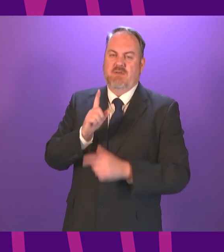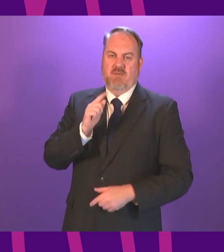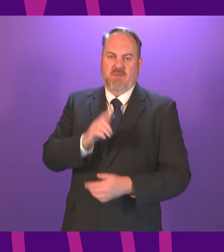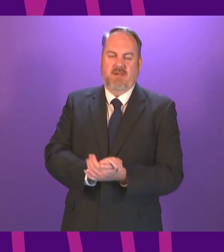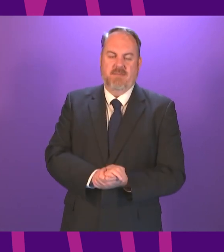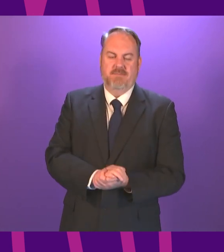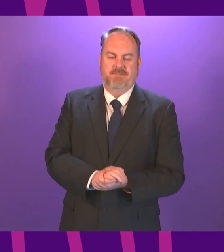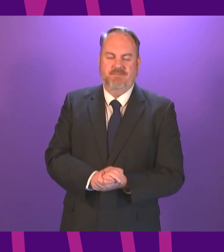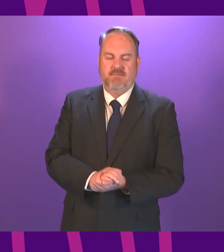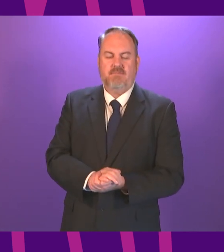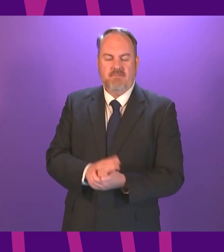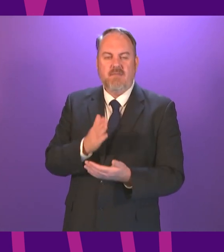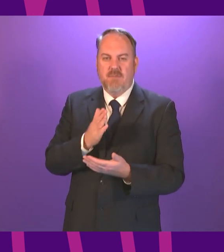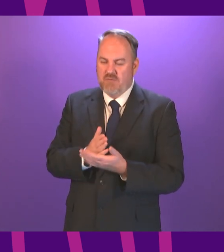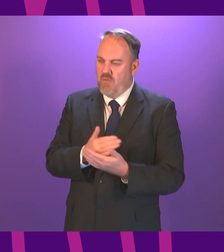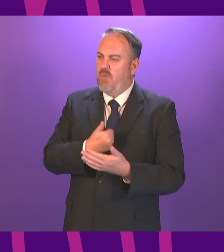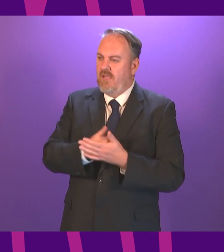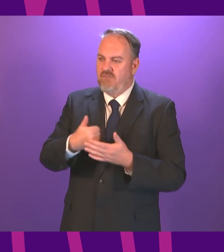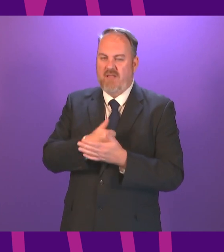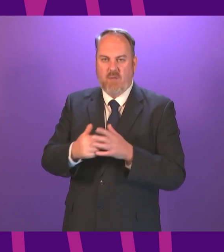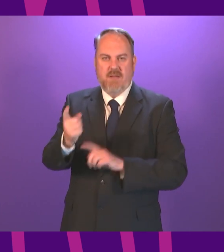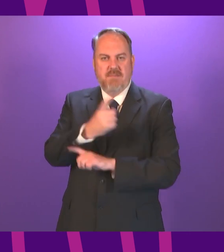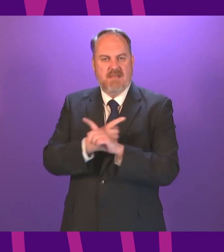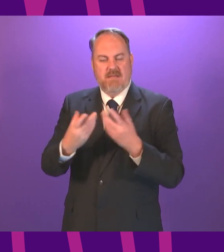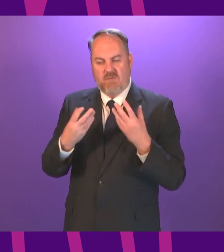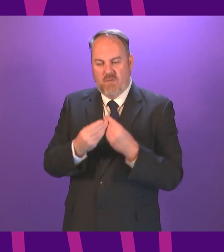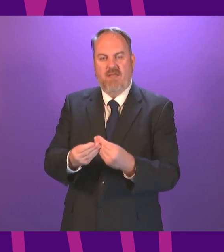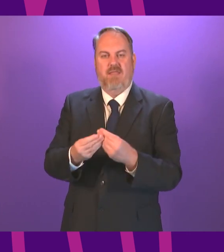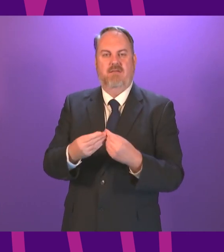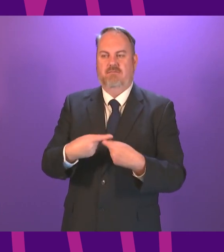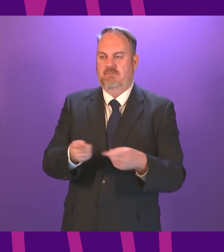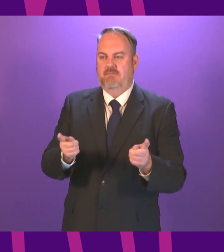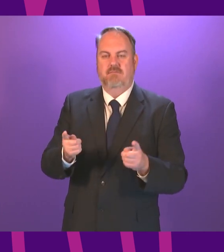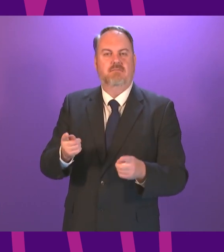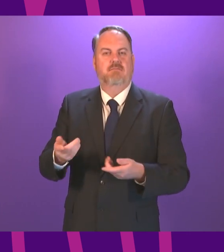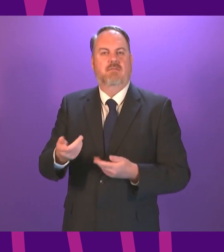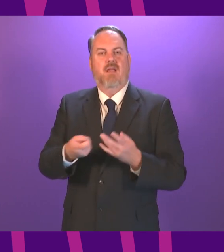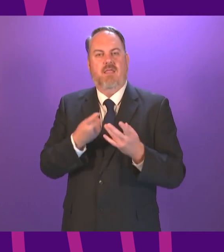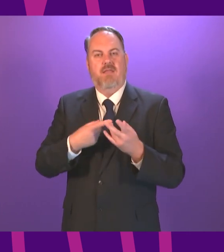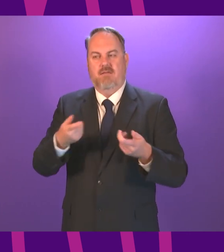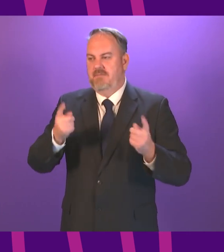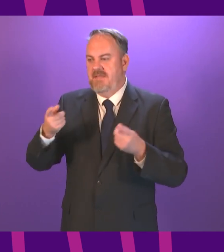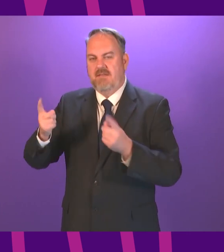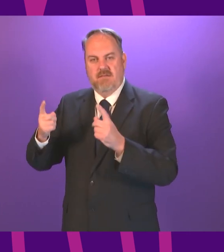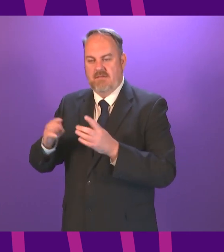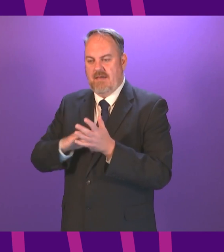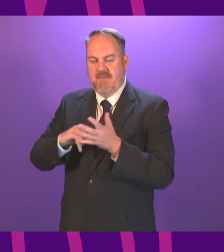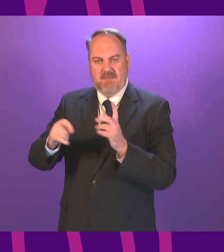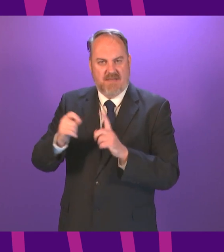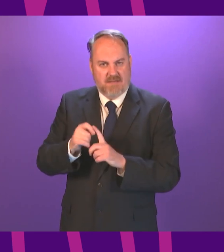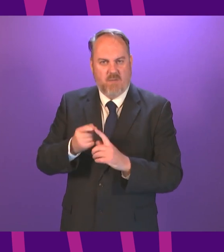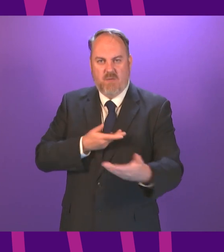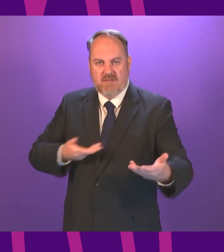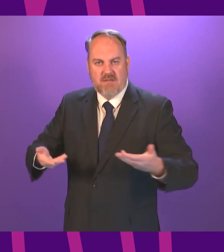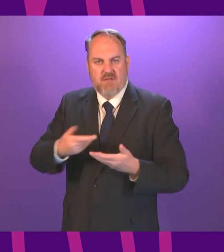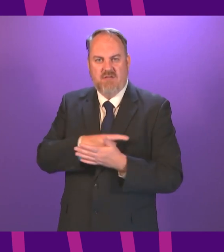ask them to come meet with me I'm sure we'll meet very soon and part of that conversation will be around the NHS a substantial part of that conversation will be about the